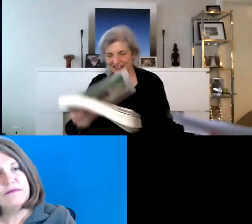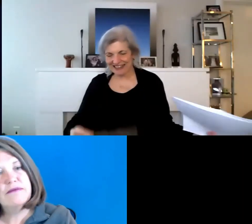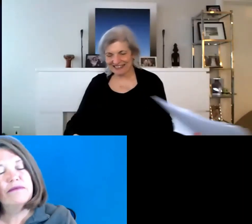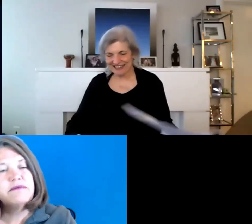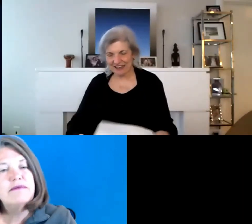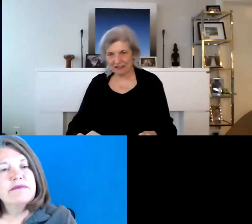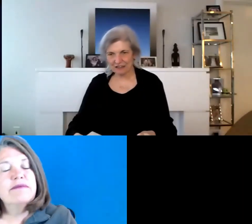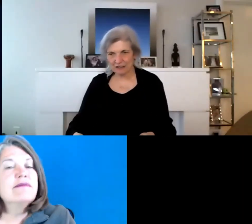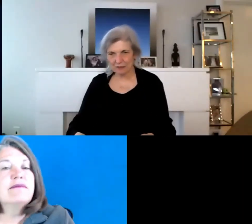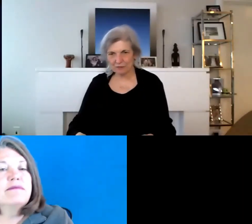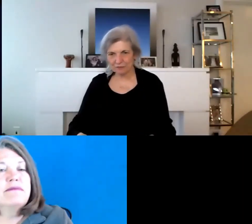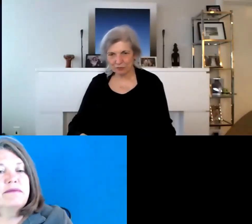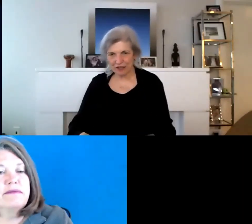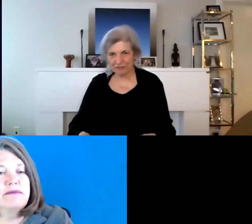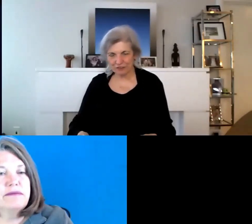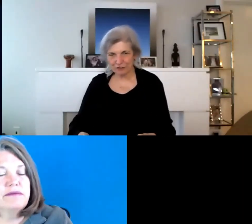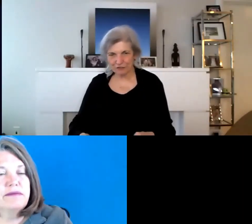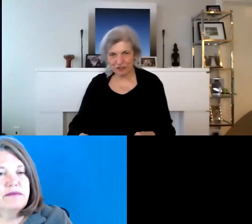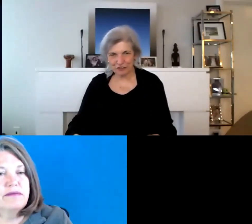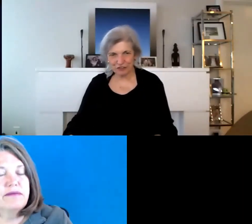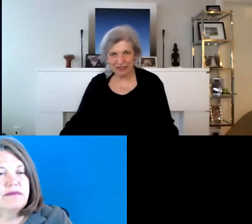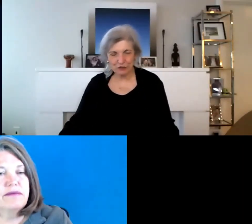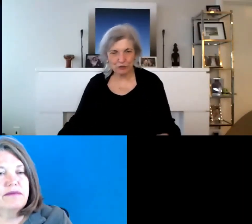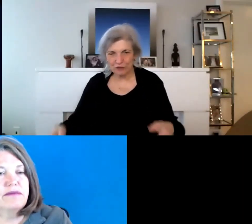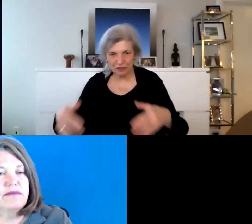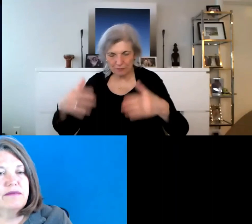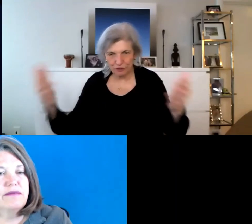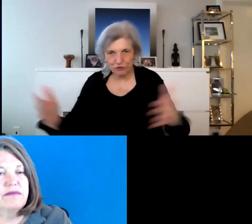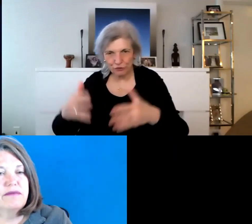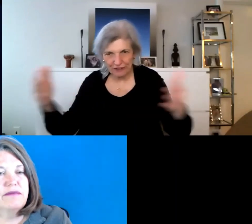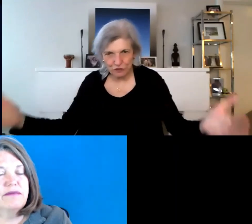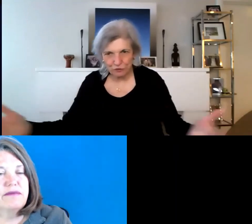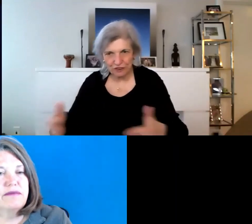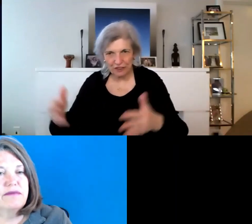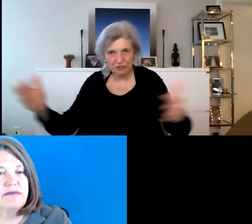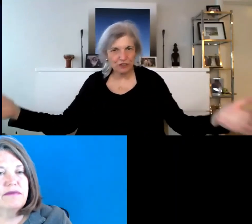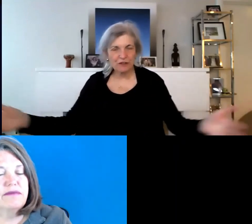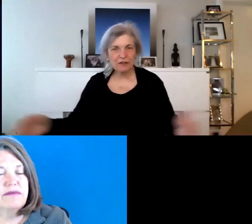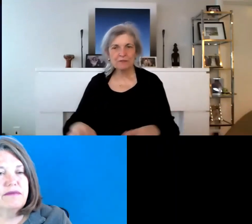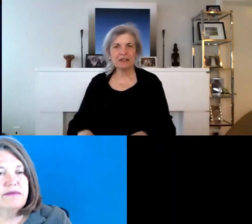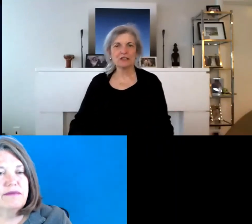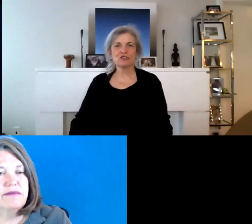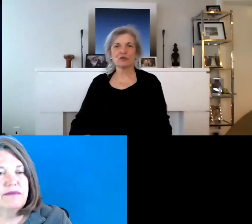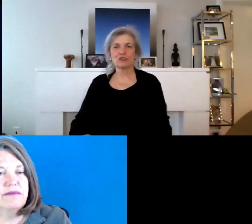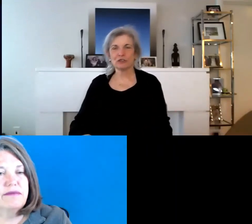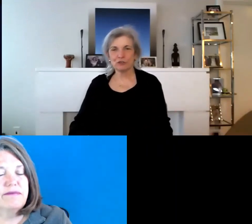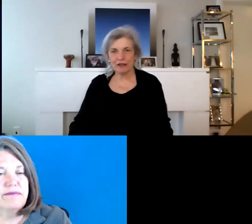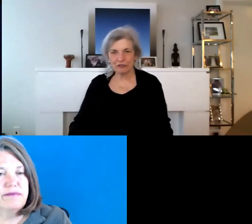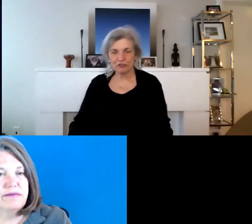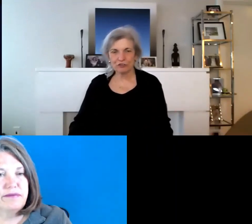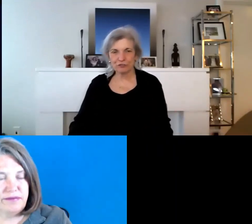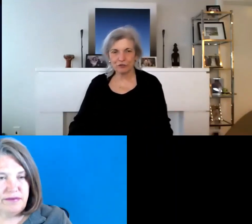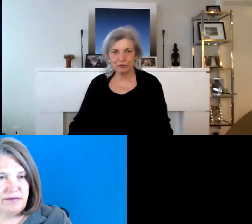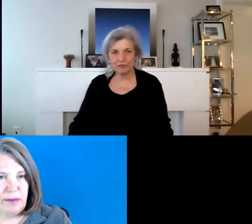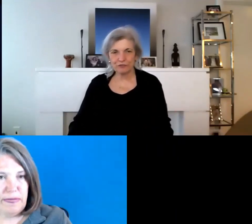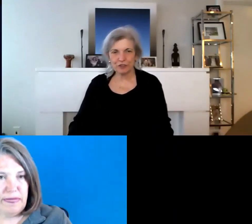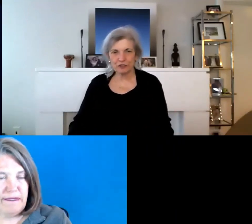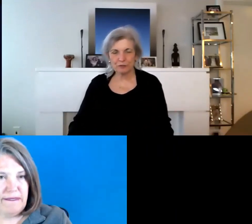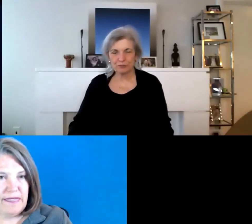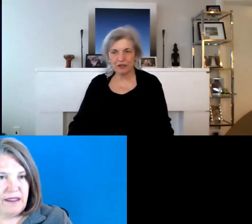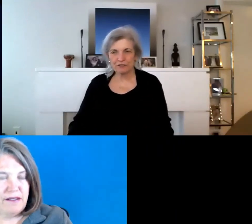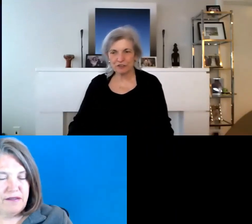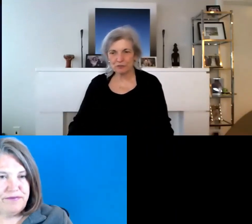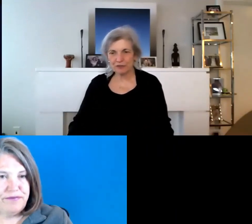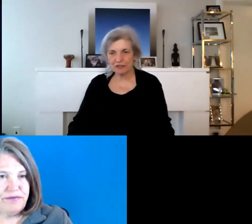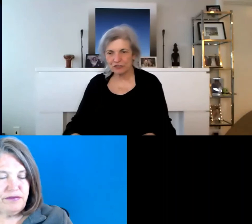that's not private that you've attended the annual meeting, but you don't have to engage in any social interactions. you, if you